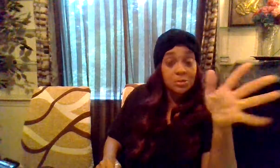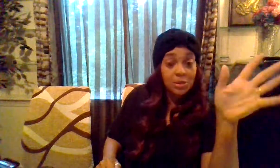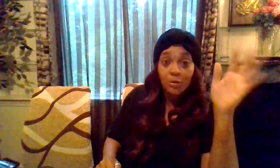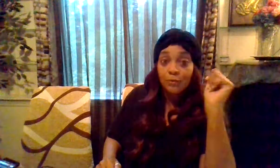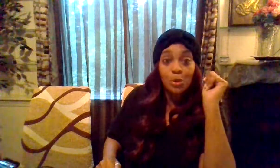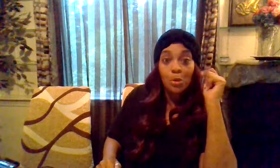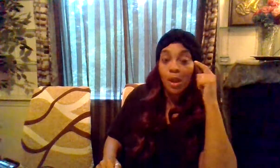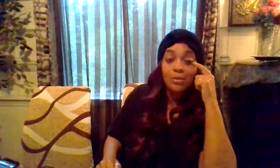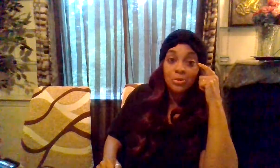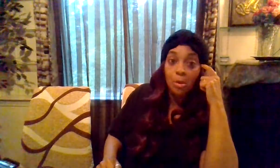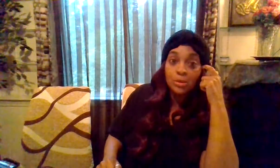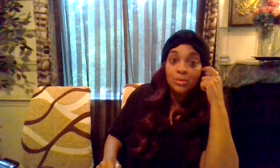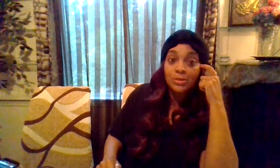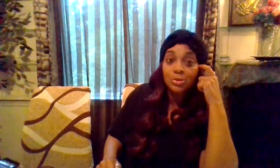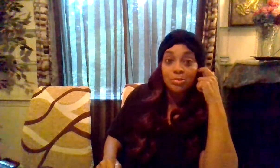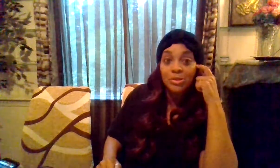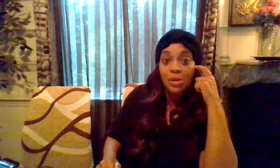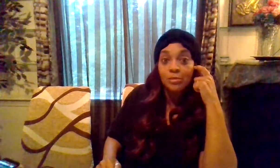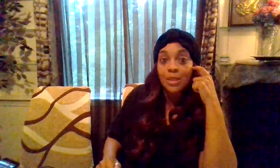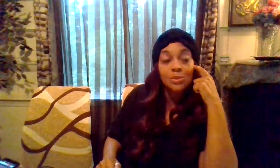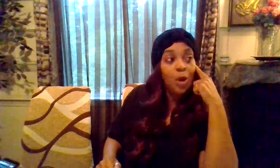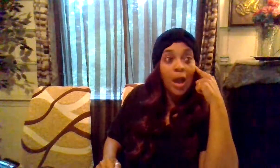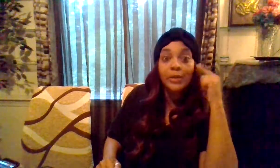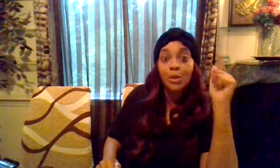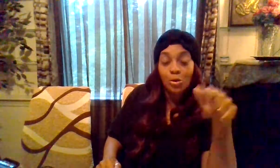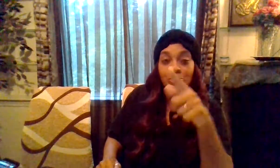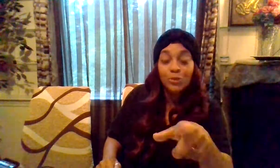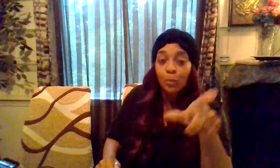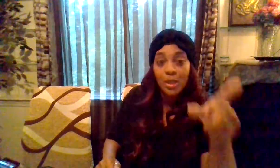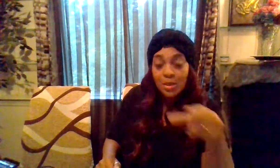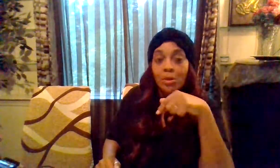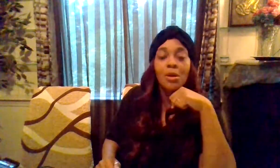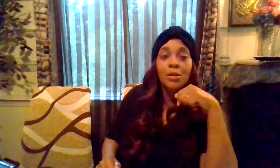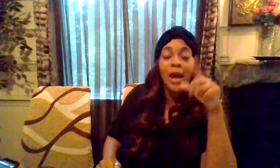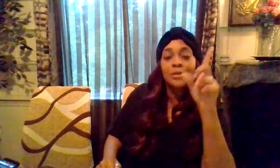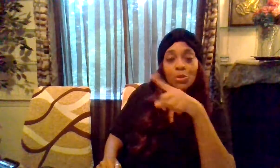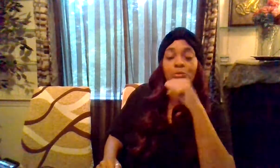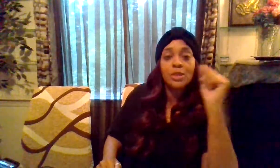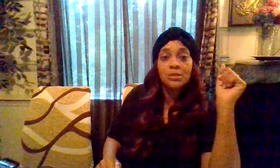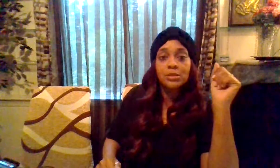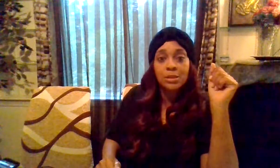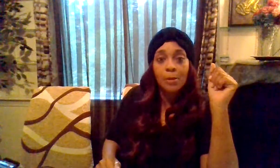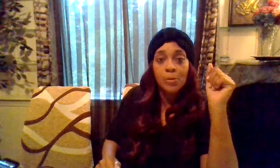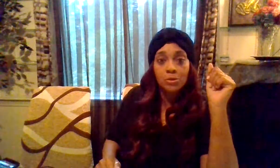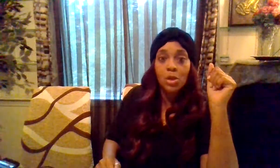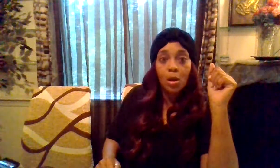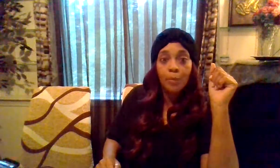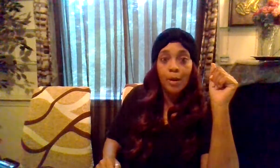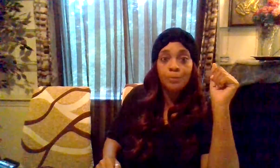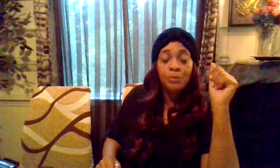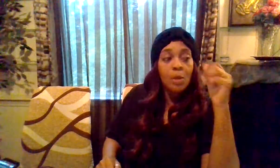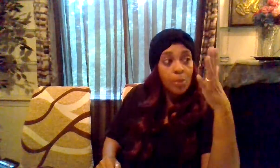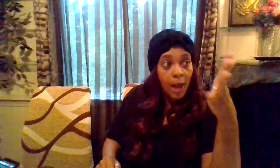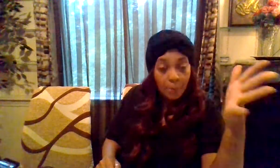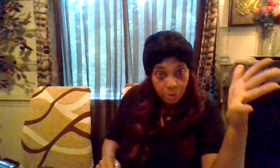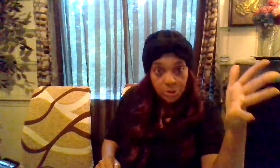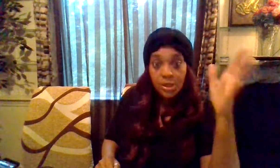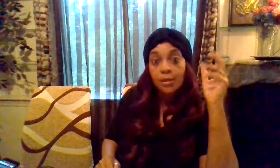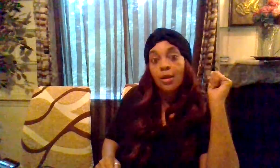yourself you know i you know it just be certain things where i had to learn just from here not certain things to sit up here and talk about but i appreciate it